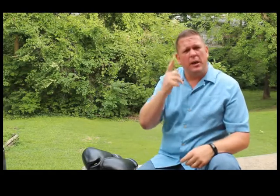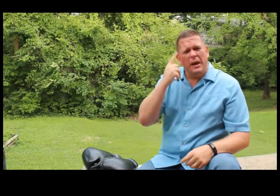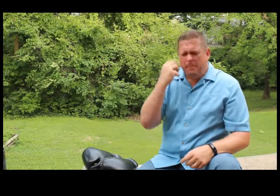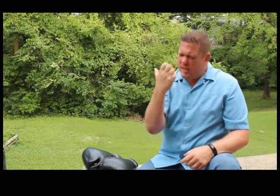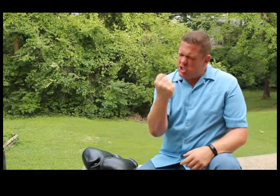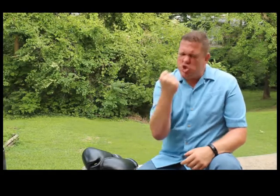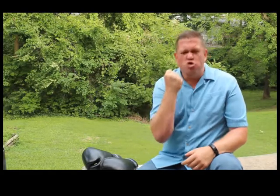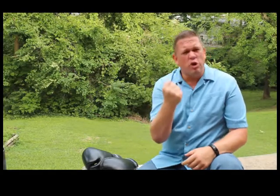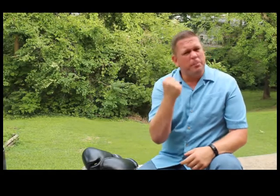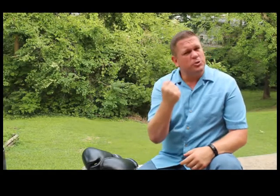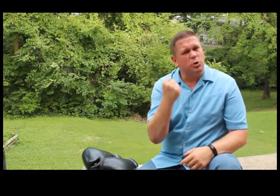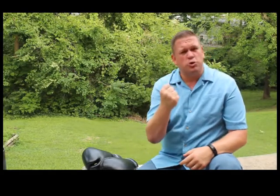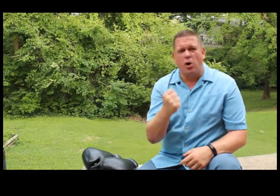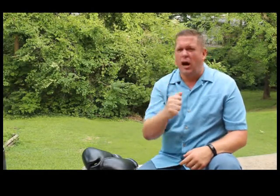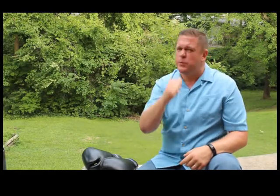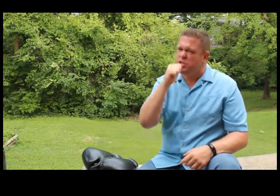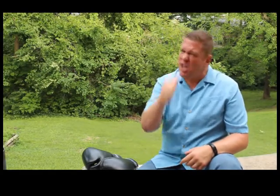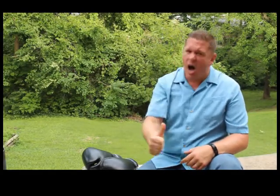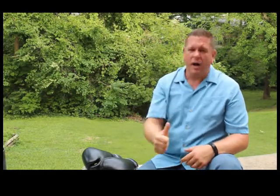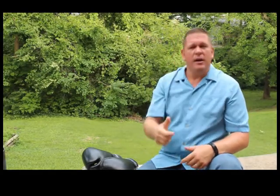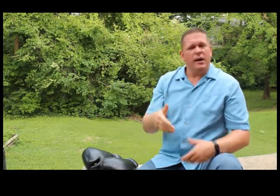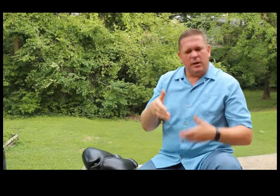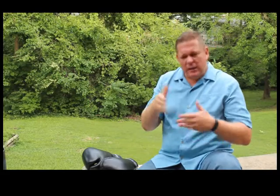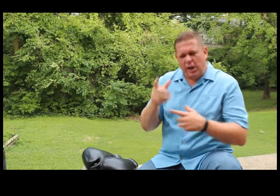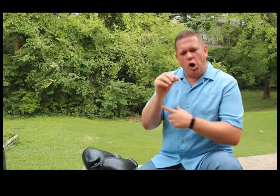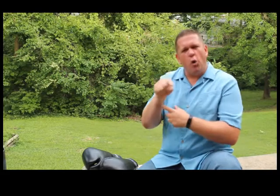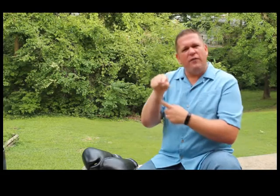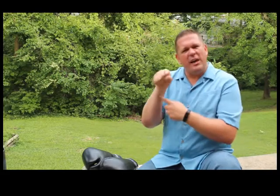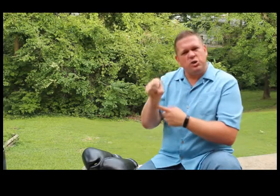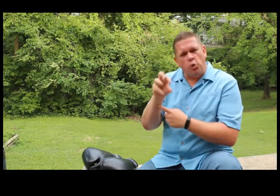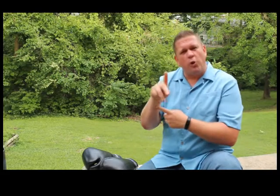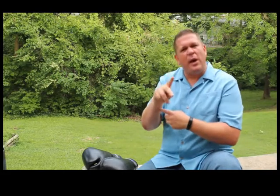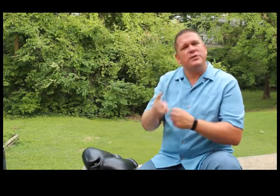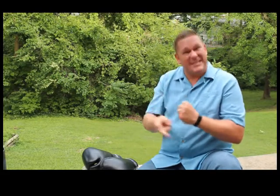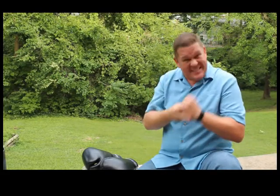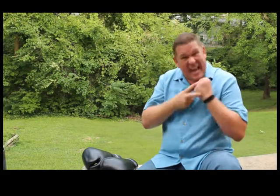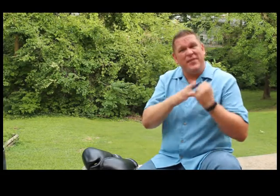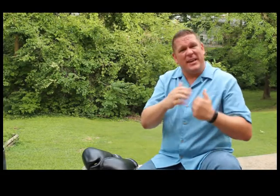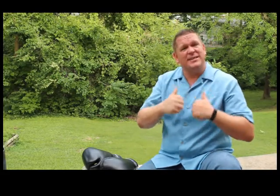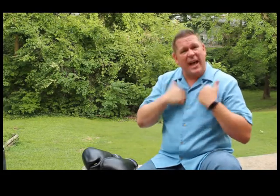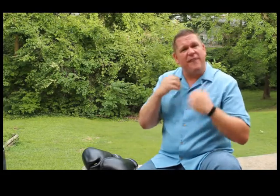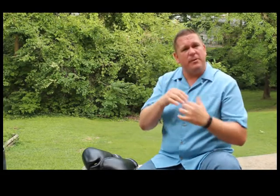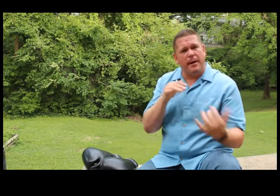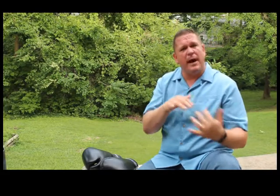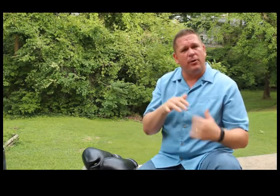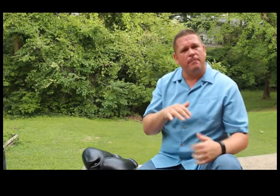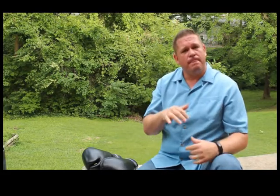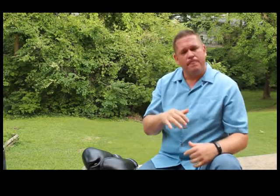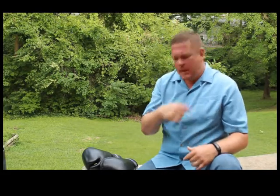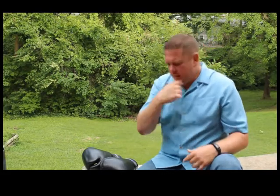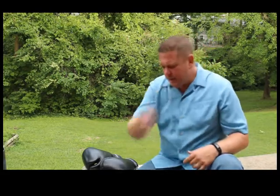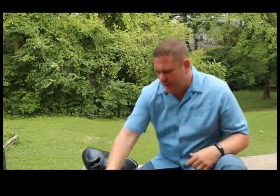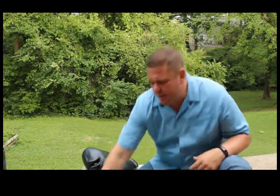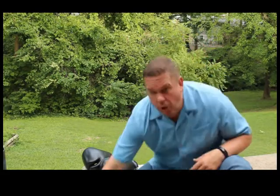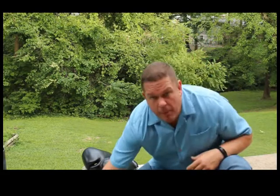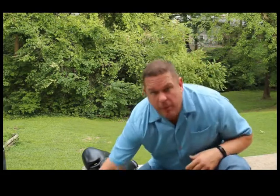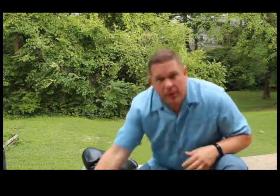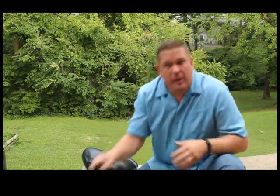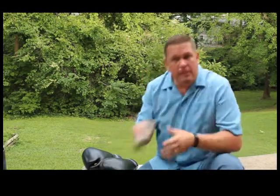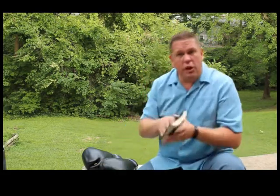because his grip was so strong. He was not going to let go of that sword that was saving his life in battle. Can I tell you the problem with many